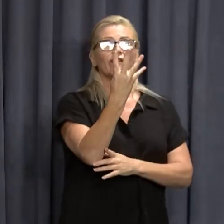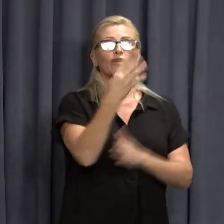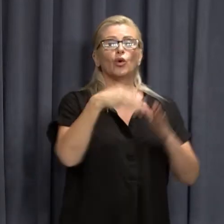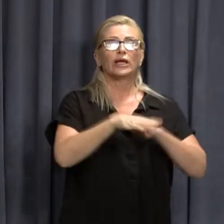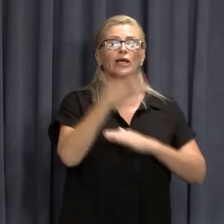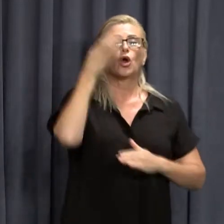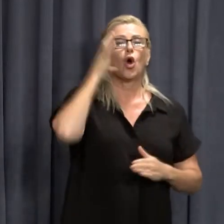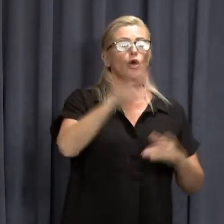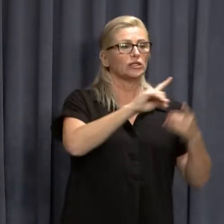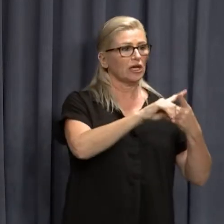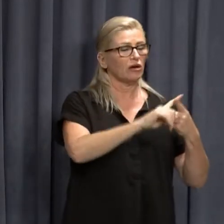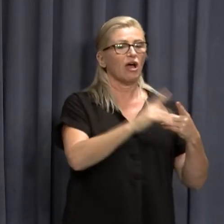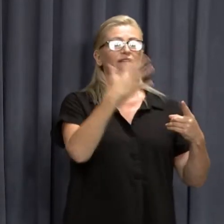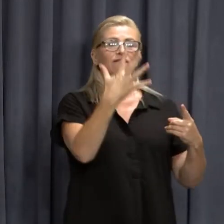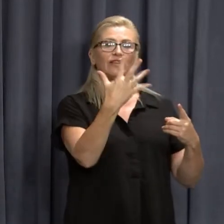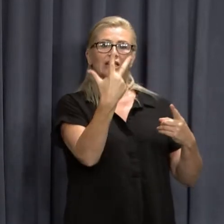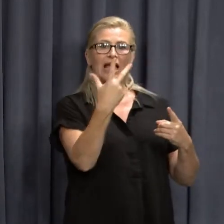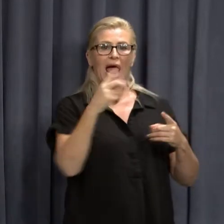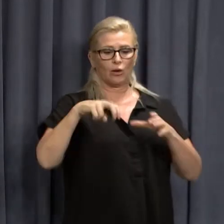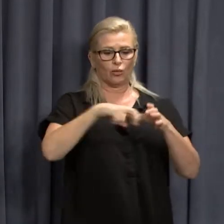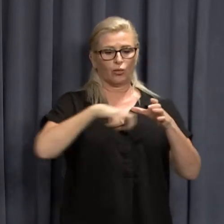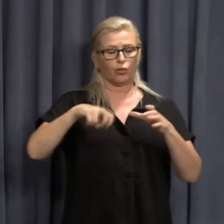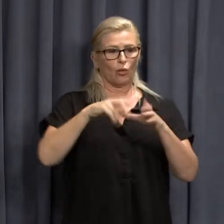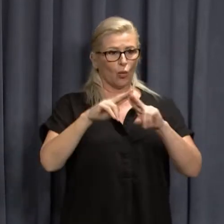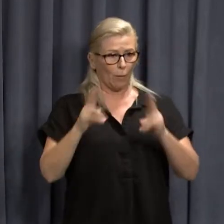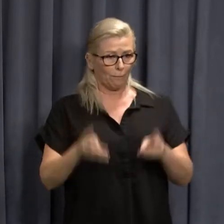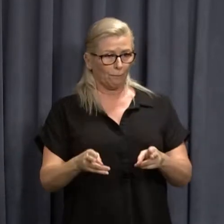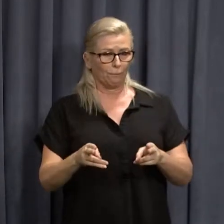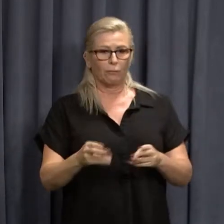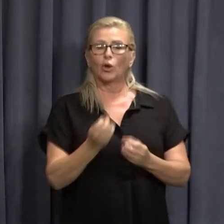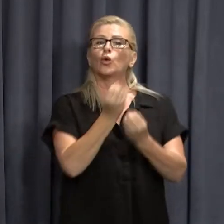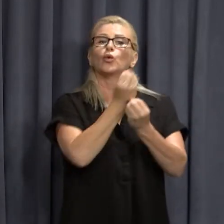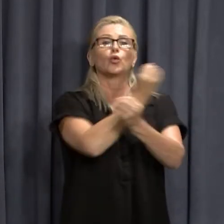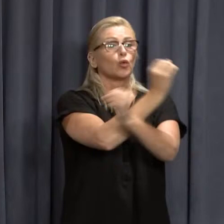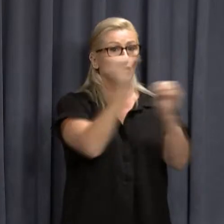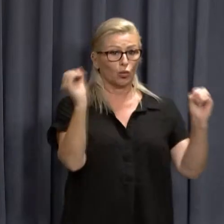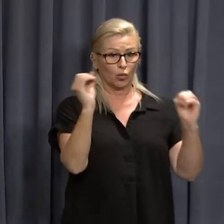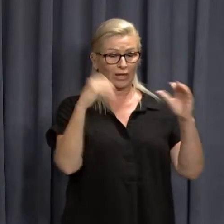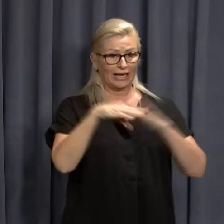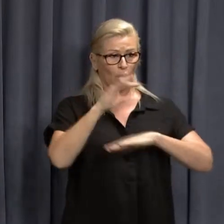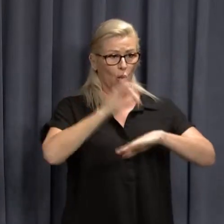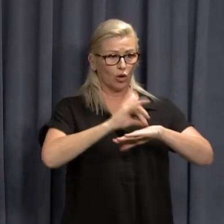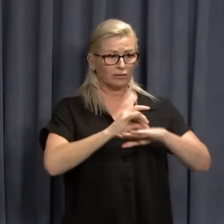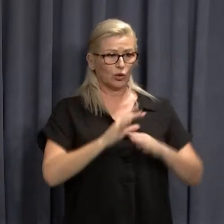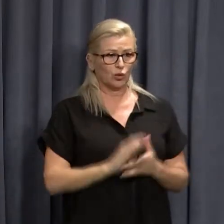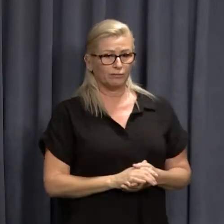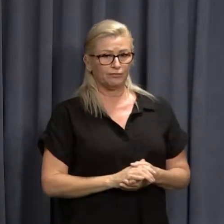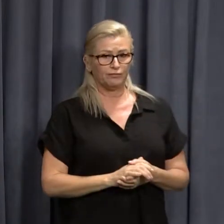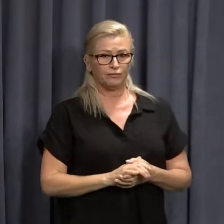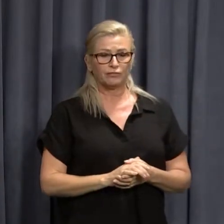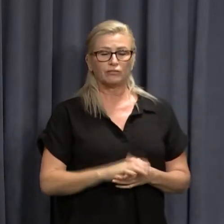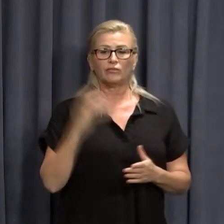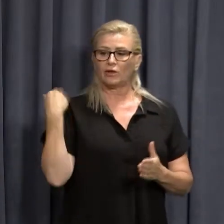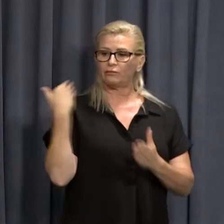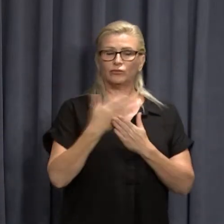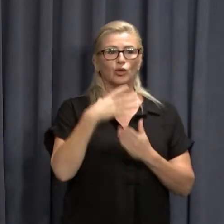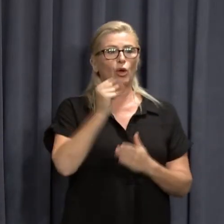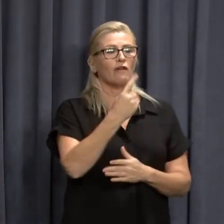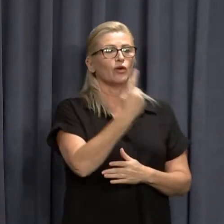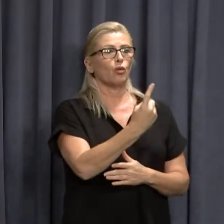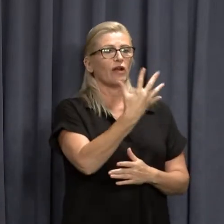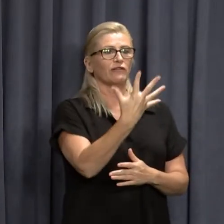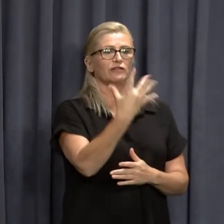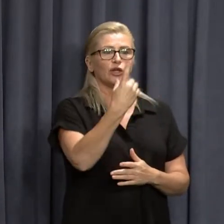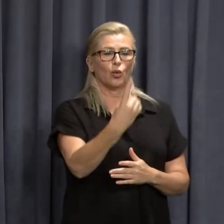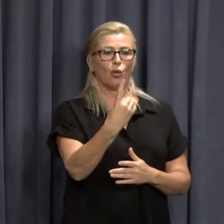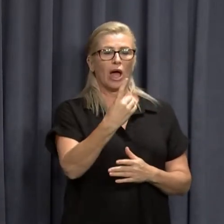58 are in self-quarantine, no one is in hospital. To date we have had 151